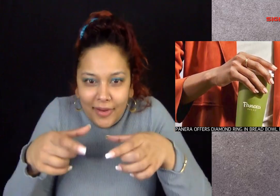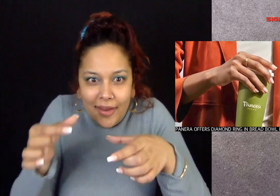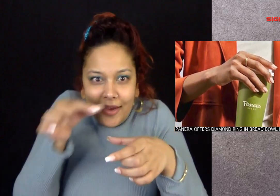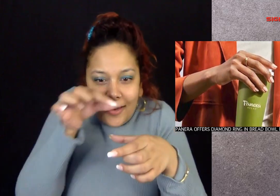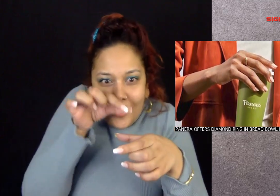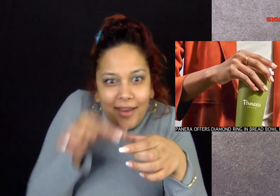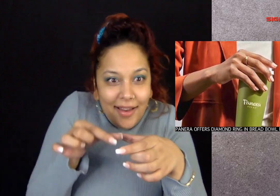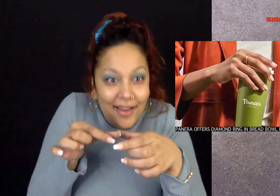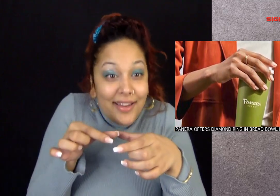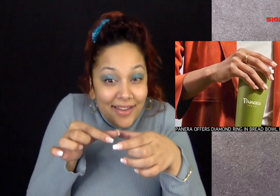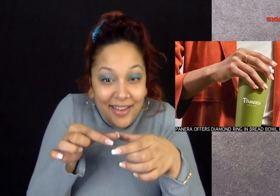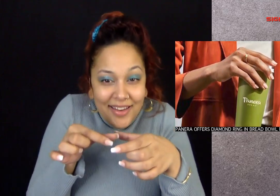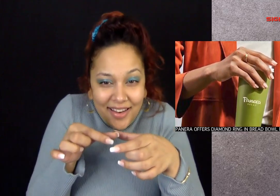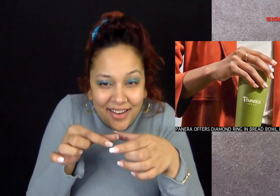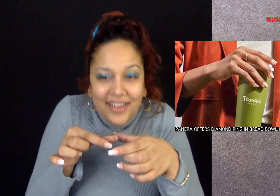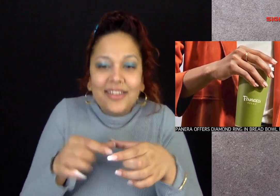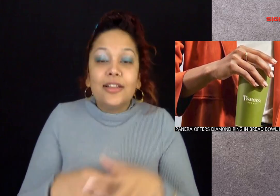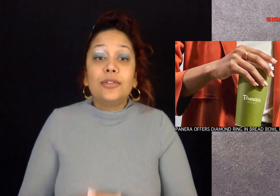in a custom bread bowl ring box.